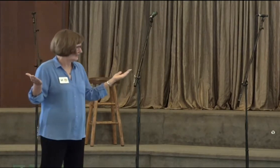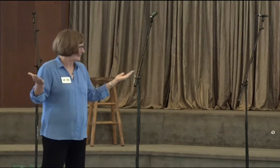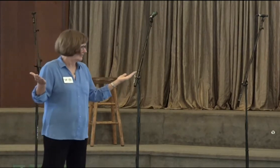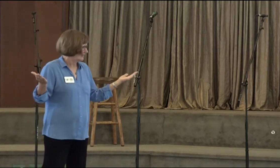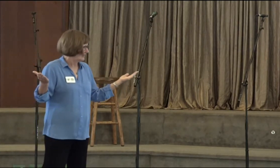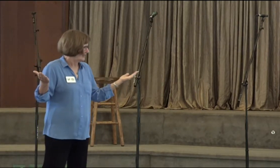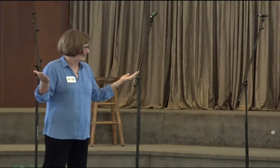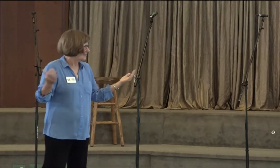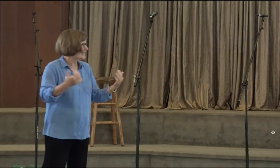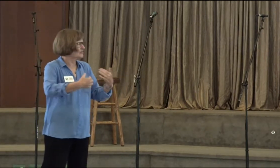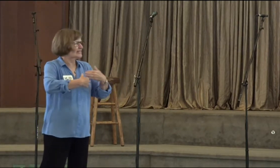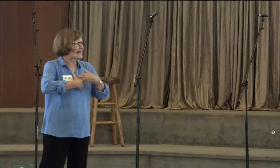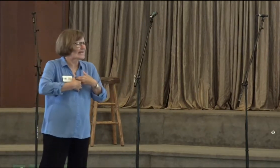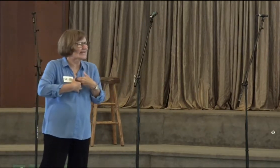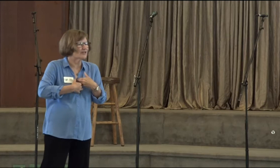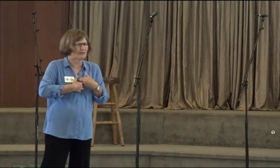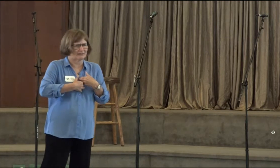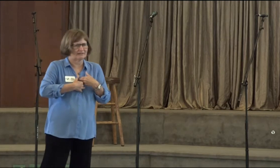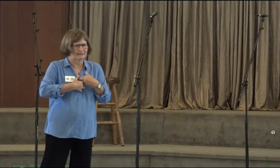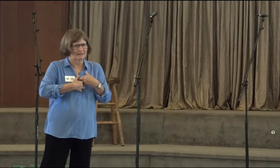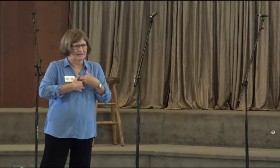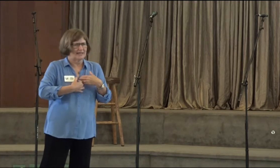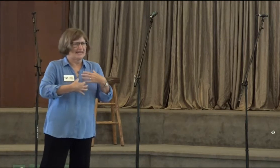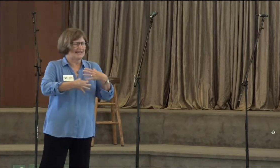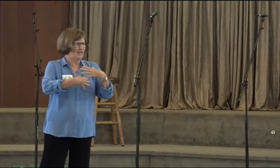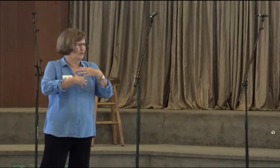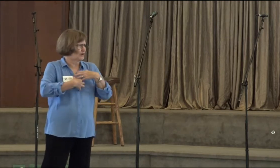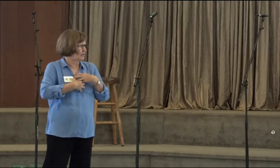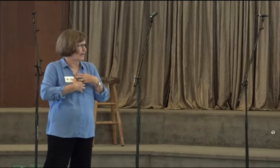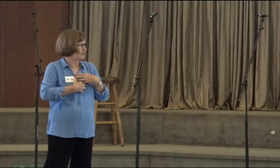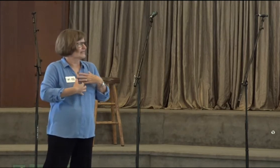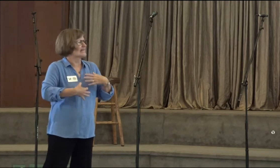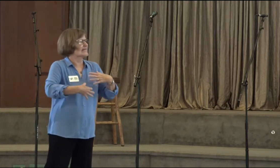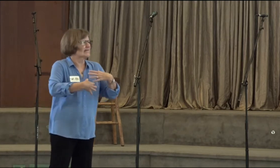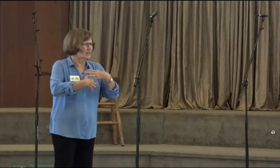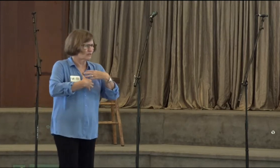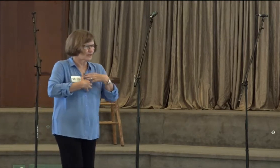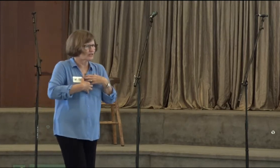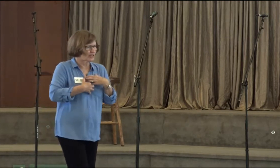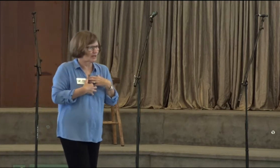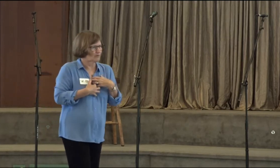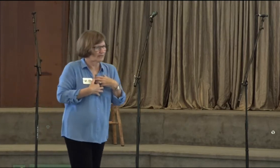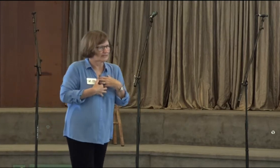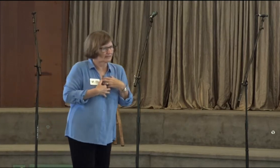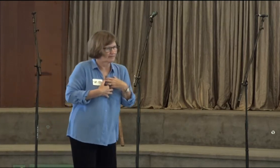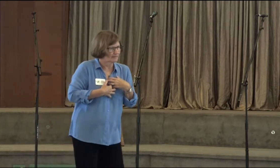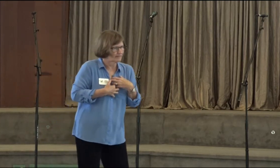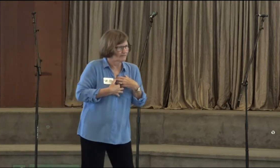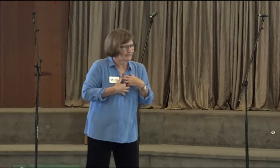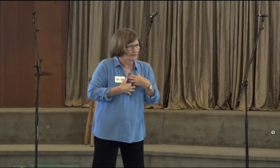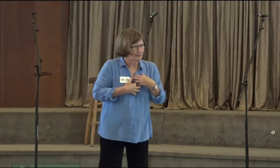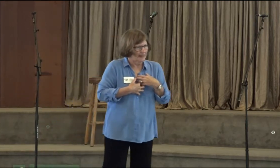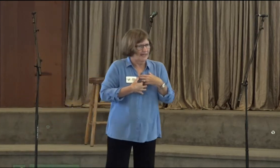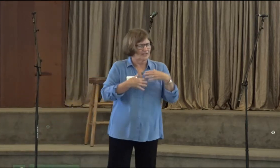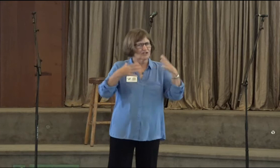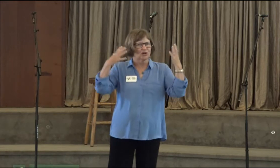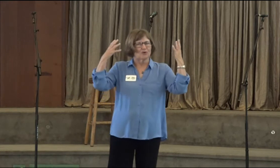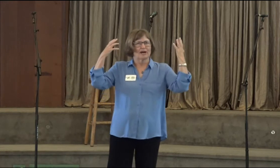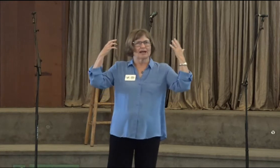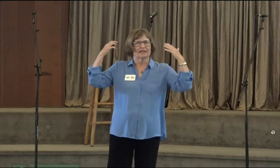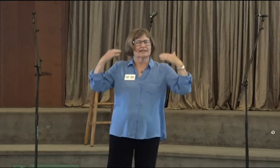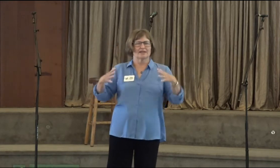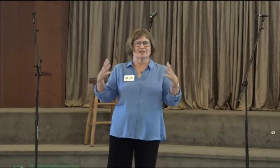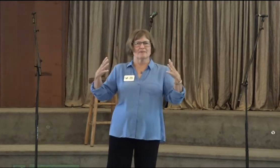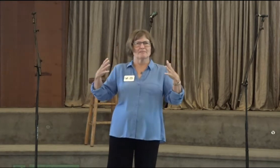because it was here, here where the pain was, here where the shame was. And